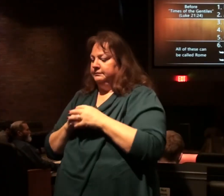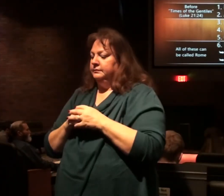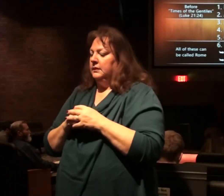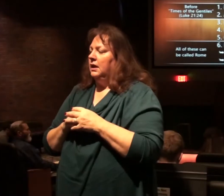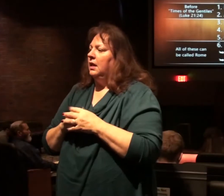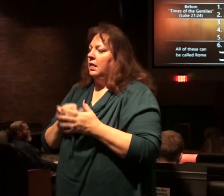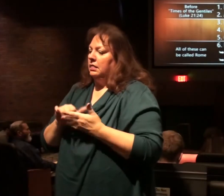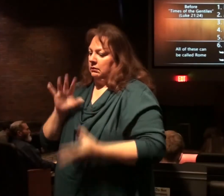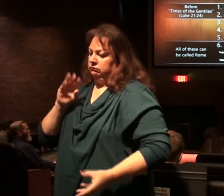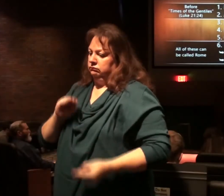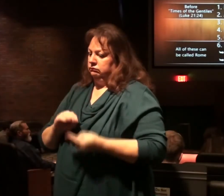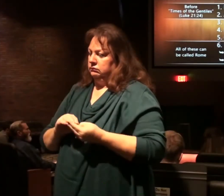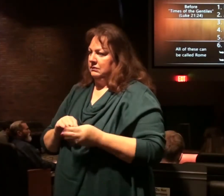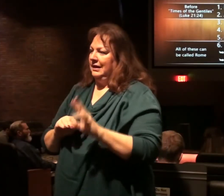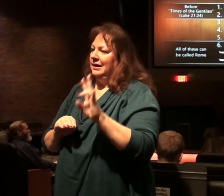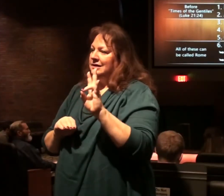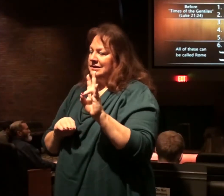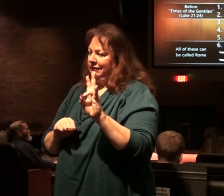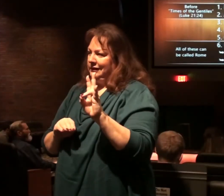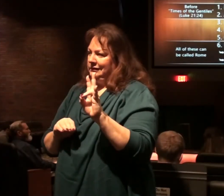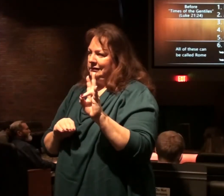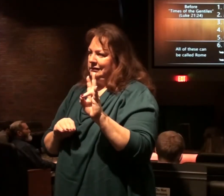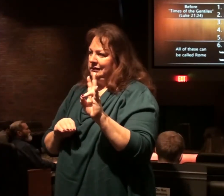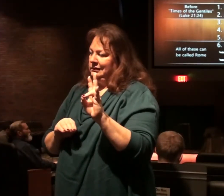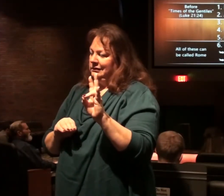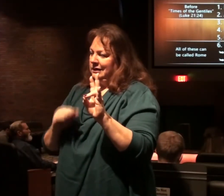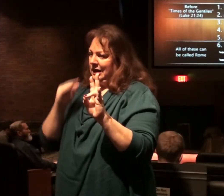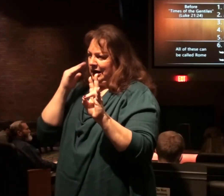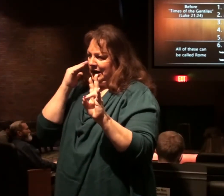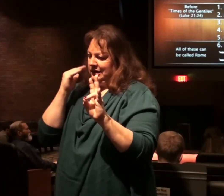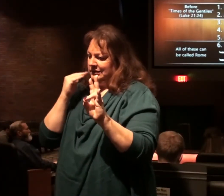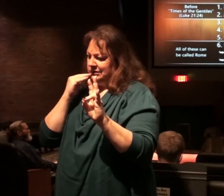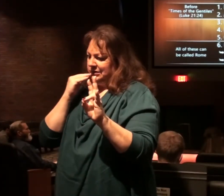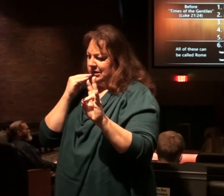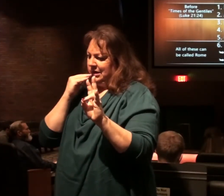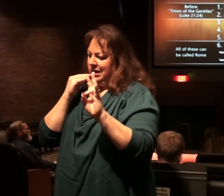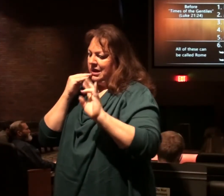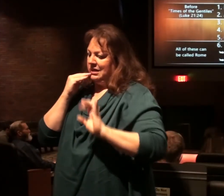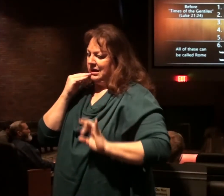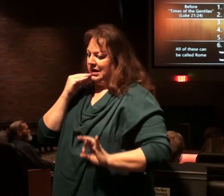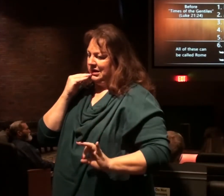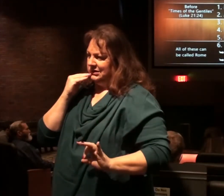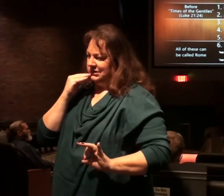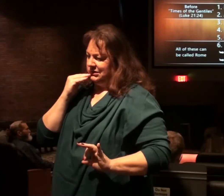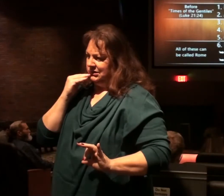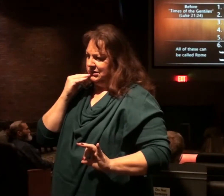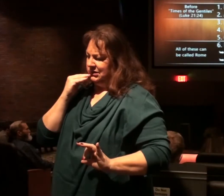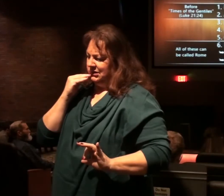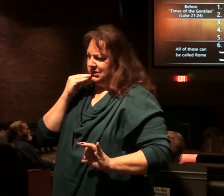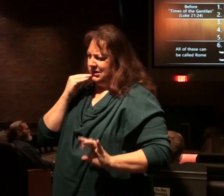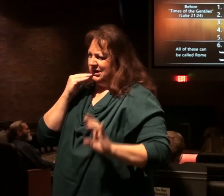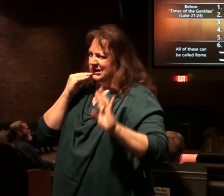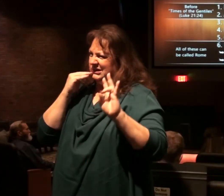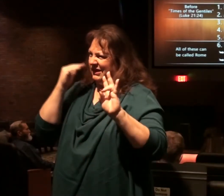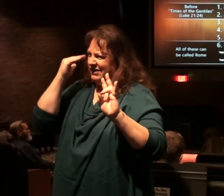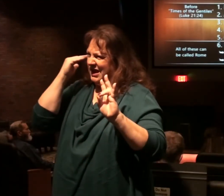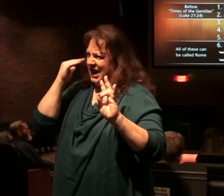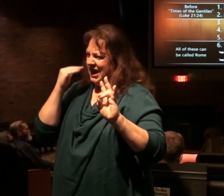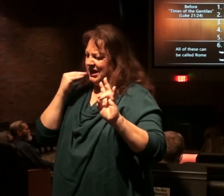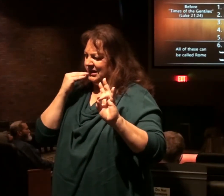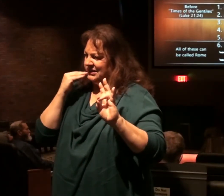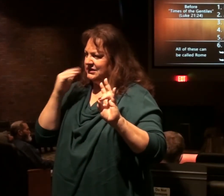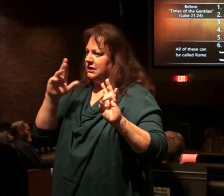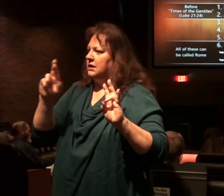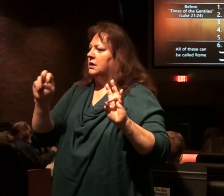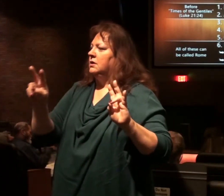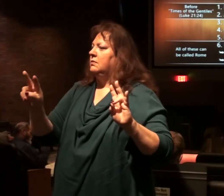So, that's where we get seven and then eight. Now, he talks about seven heads. Come over